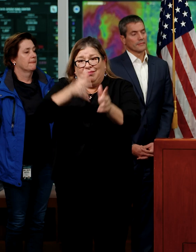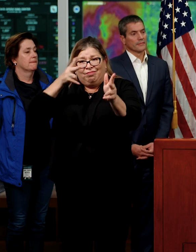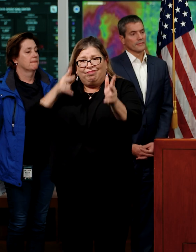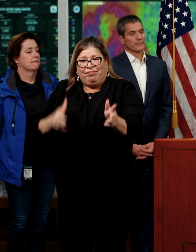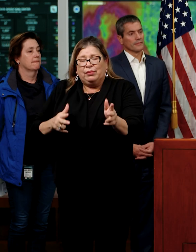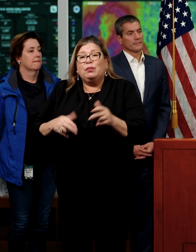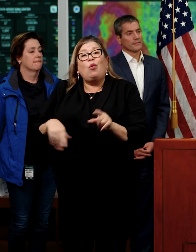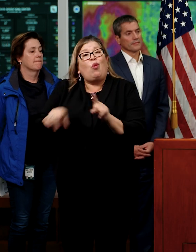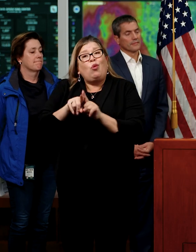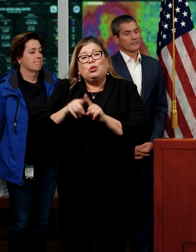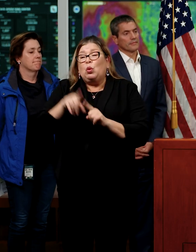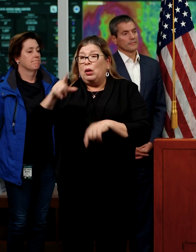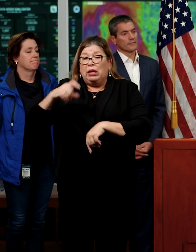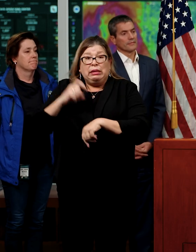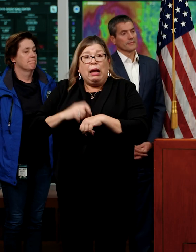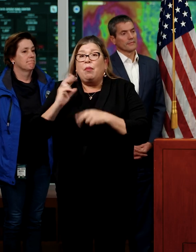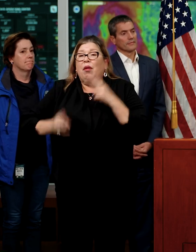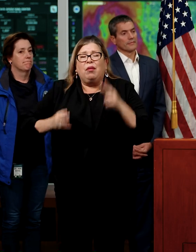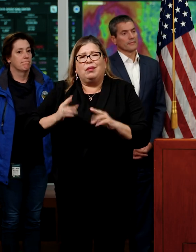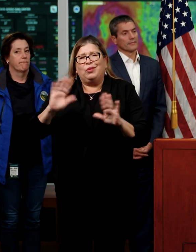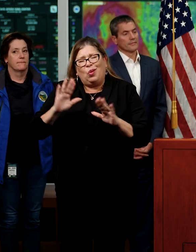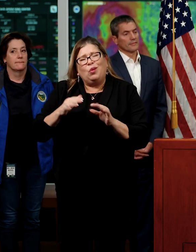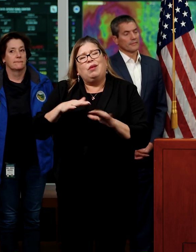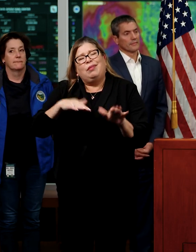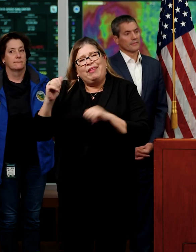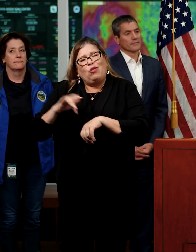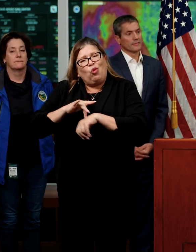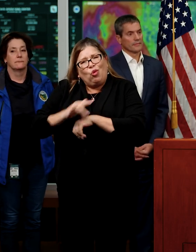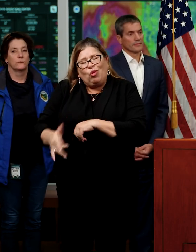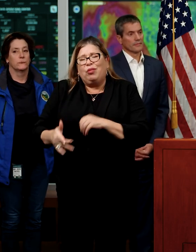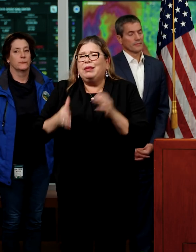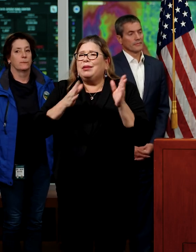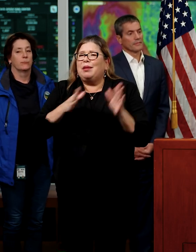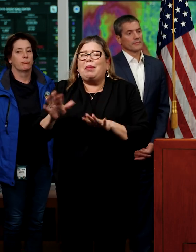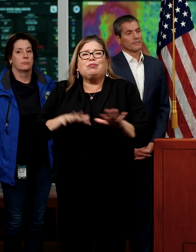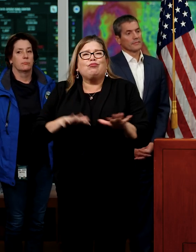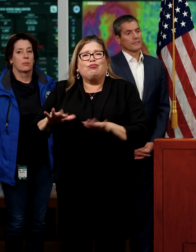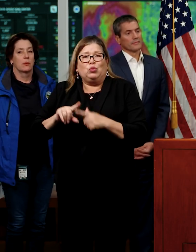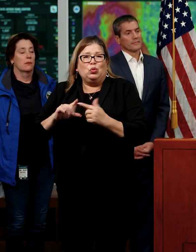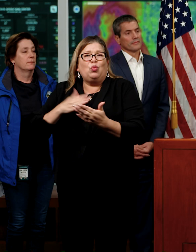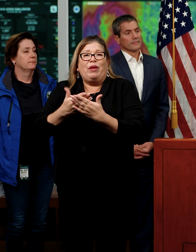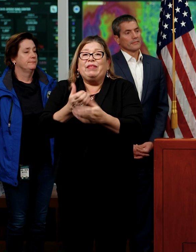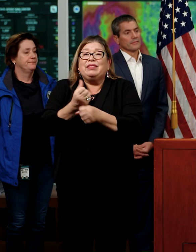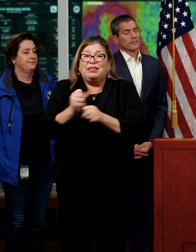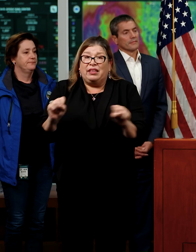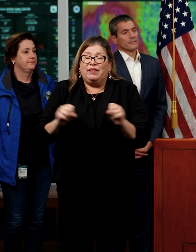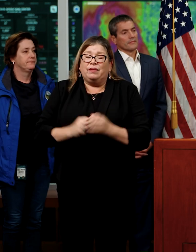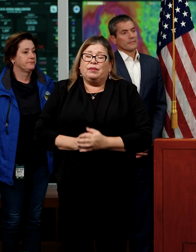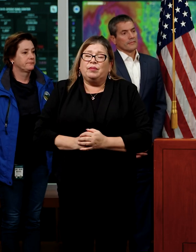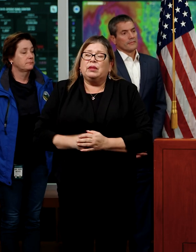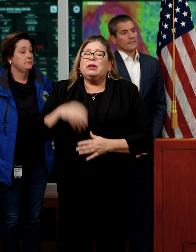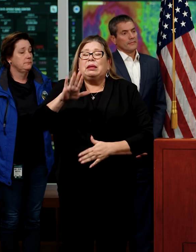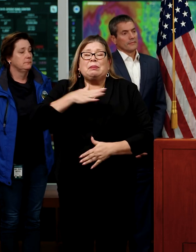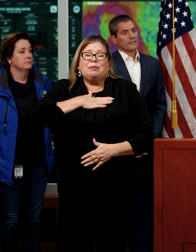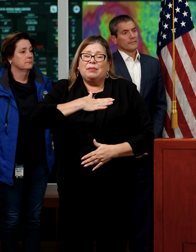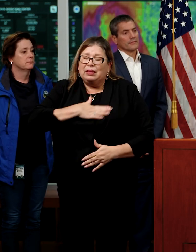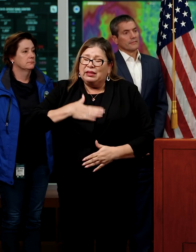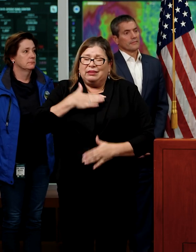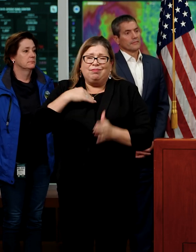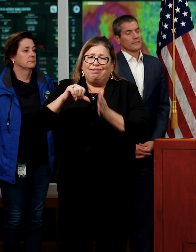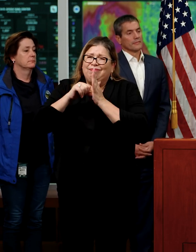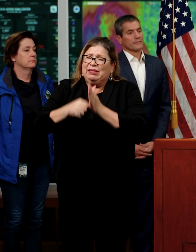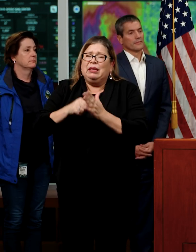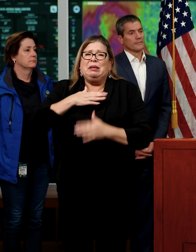Leave early, plan for delays, and allow a little more time to arrive safely. Please, please, please